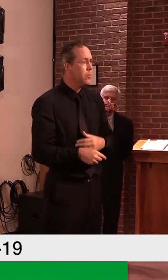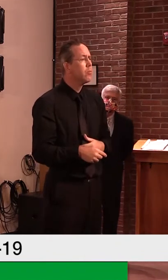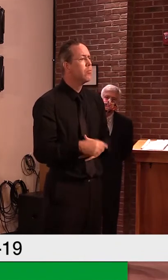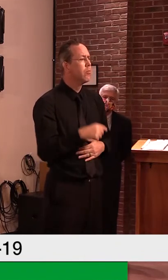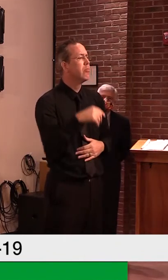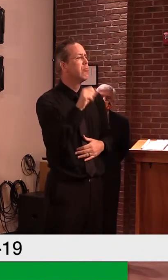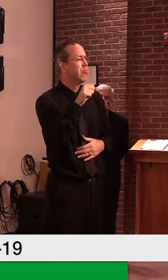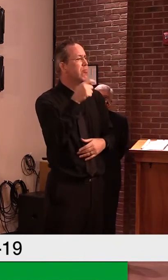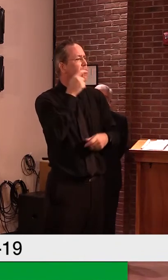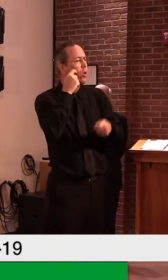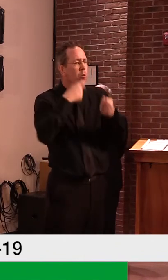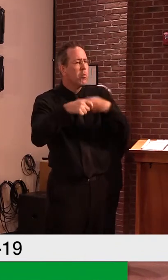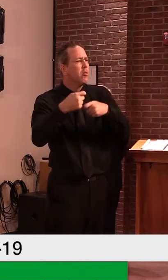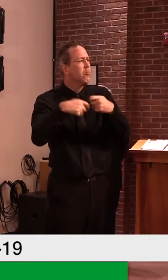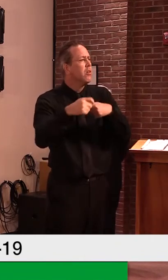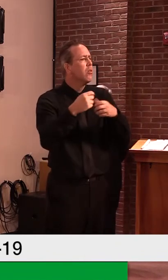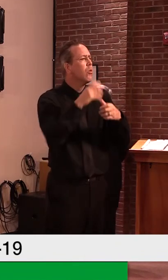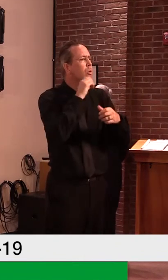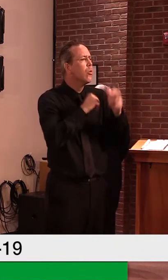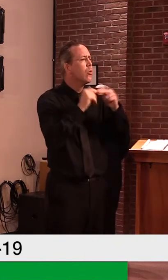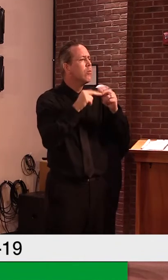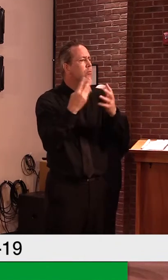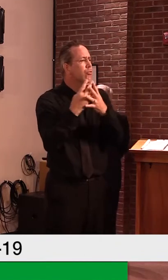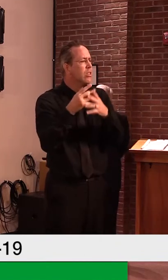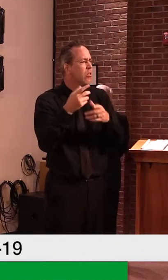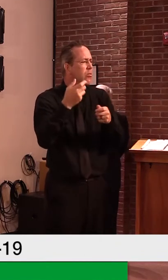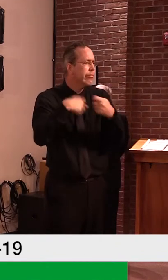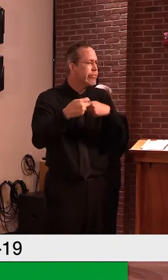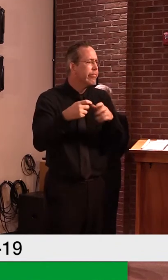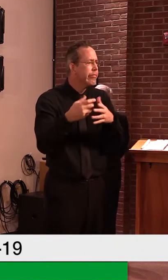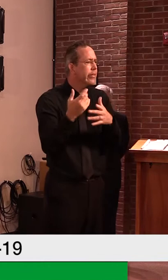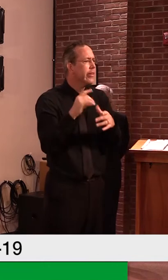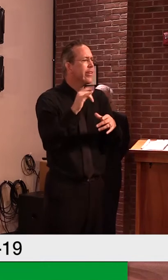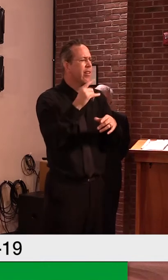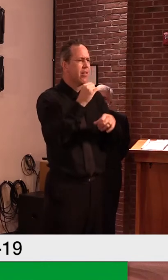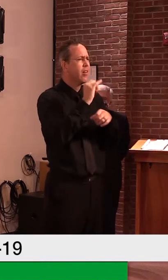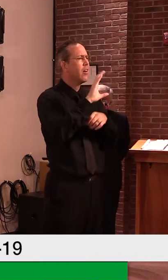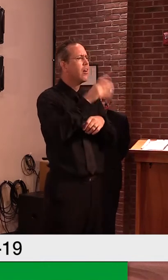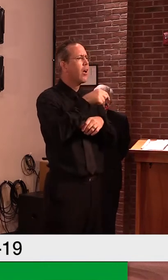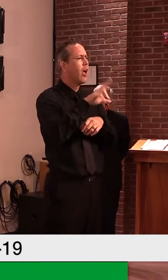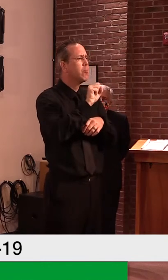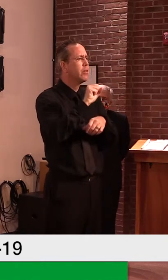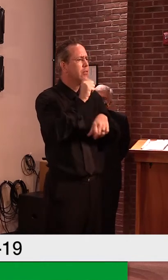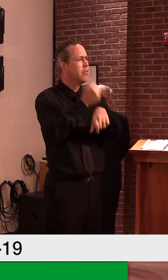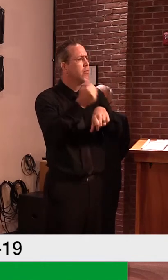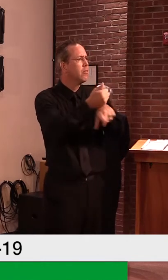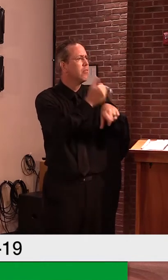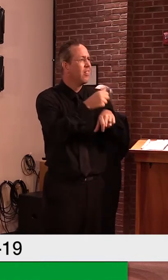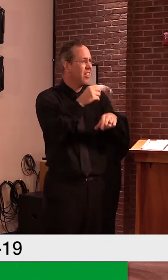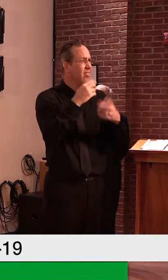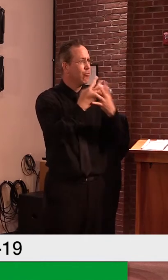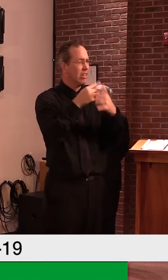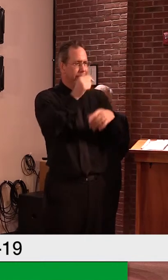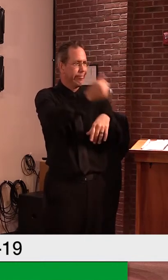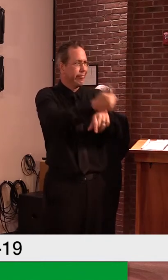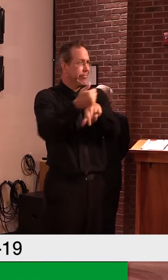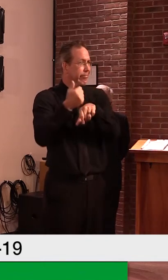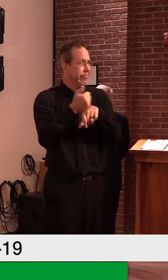approach, uh, much, uh, much larger than some of the ones we've had, uh, to bring them up to, up to standard.